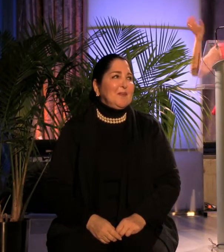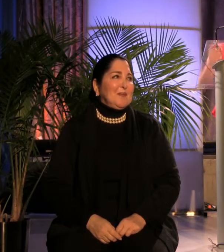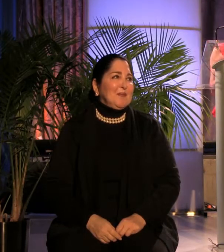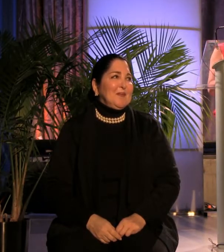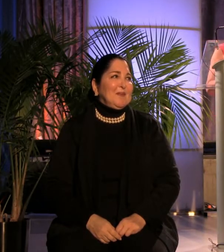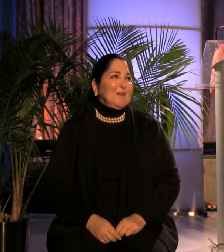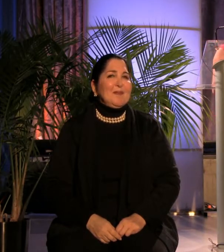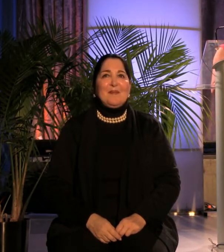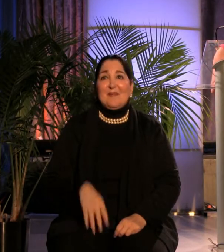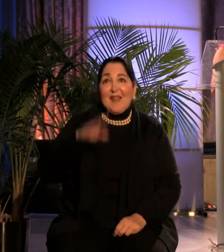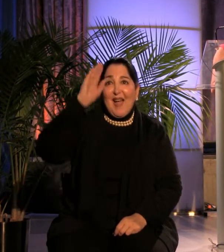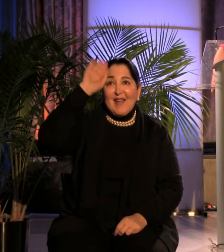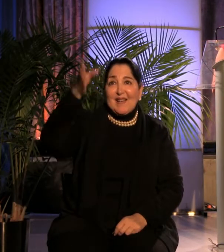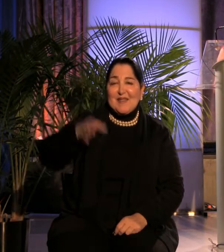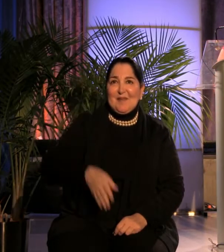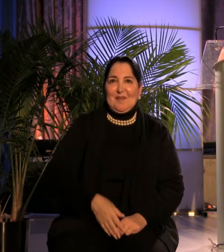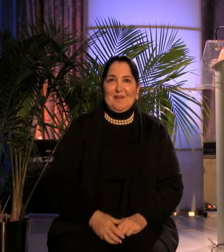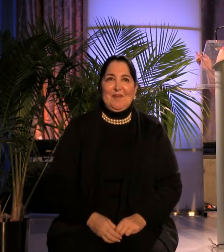Hi.